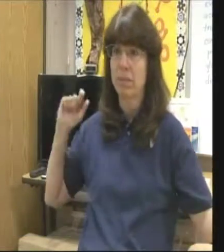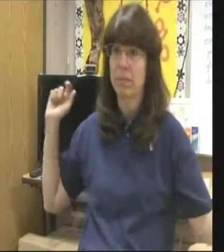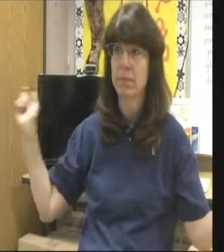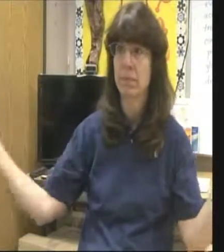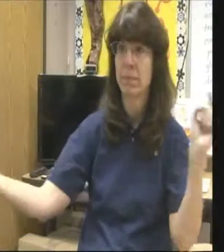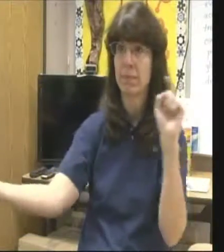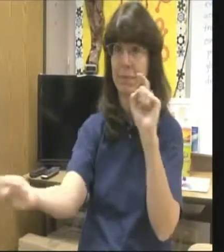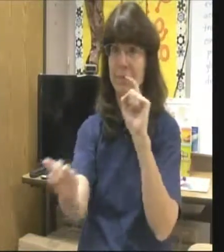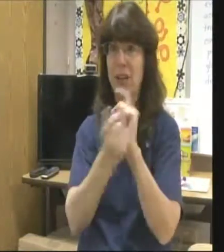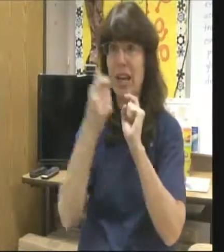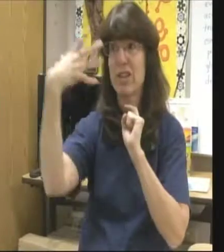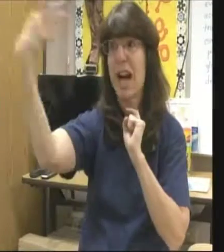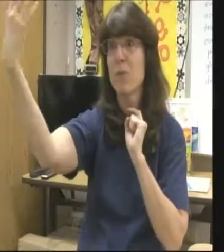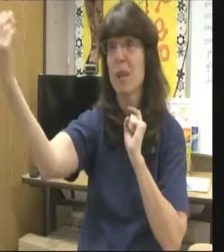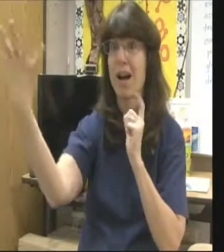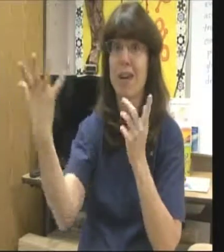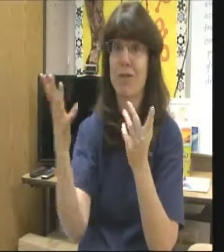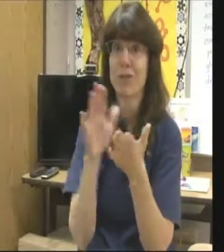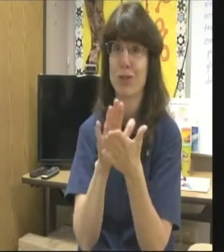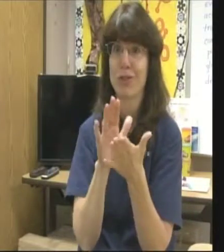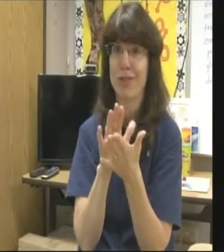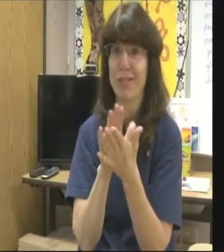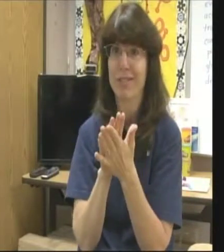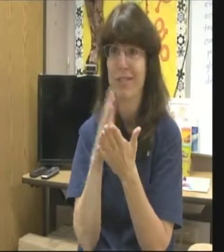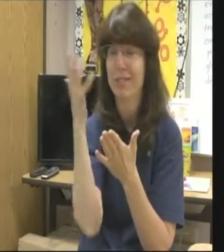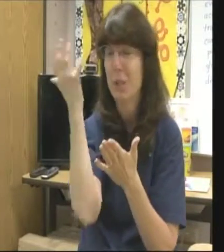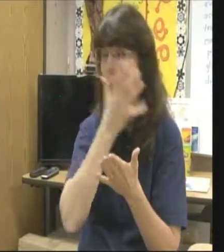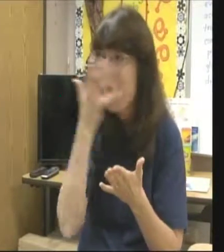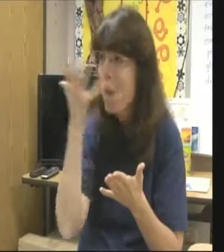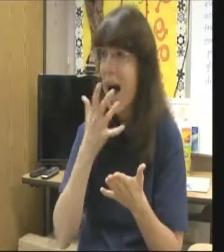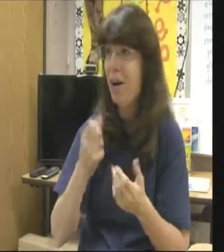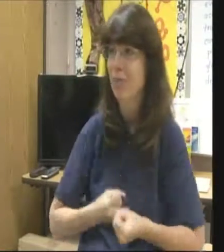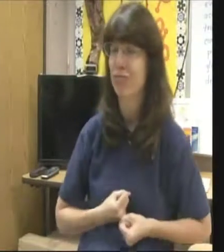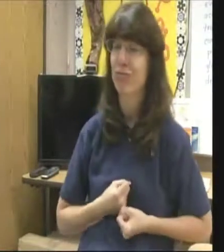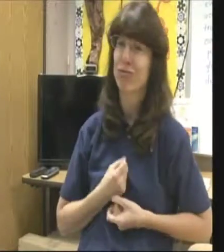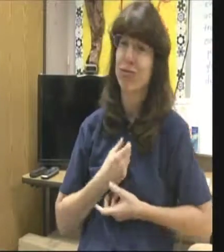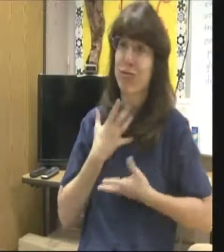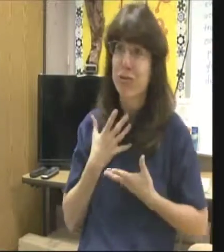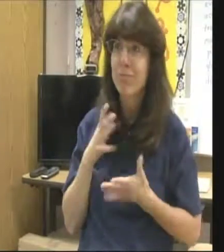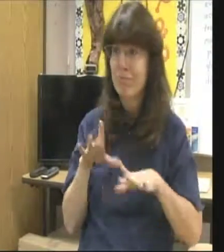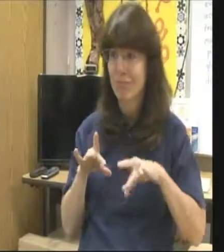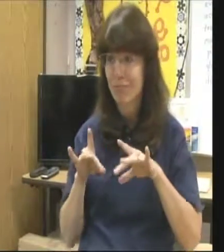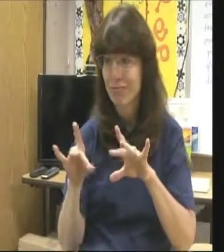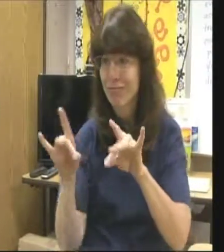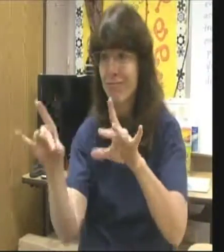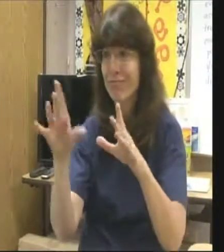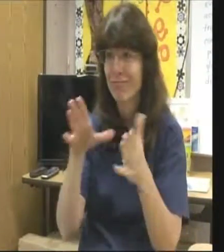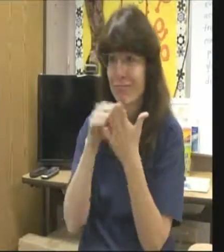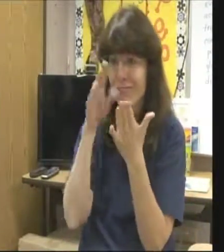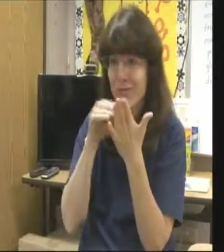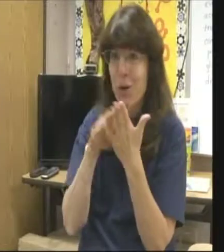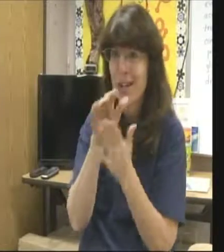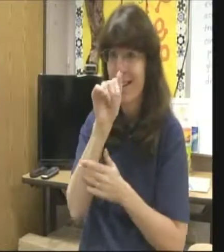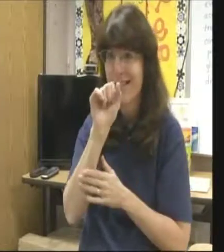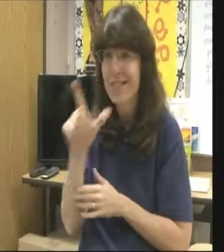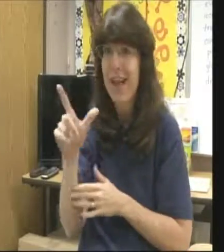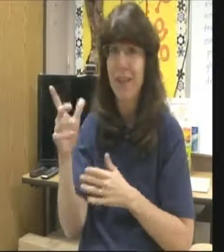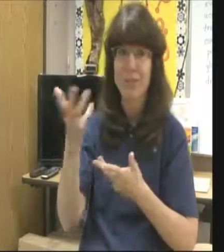life changed dramatically outside of school. It was amazing and inspirational for me to learn ASL